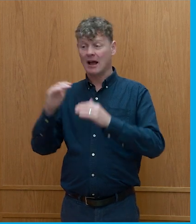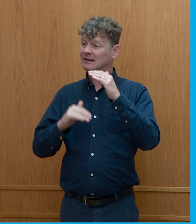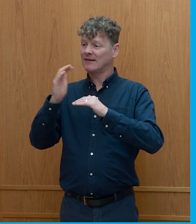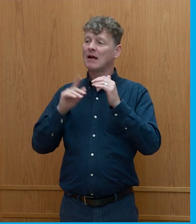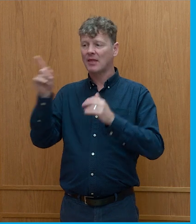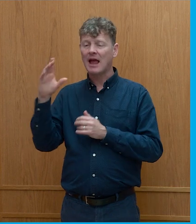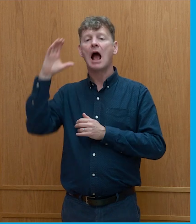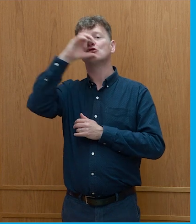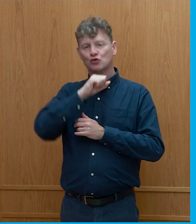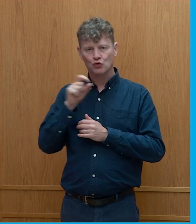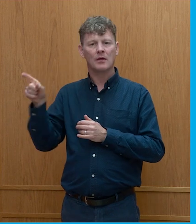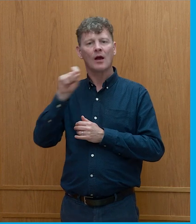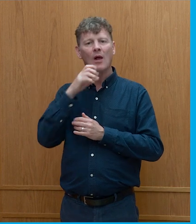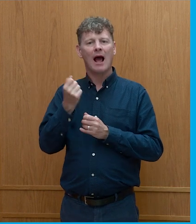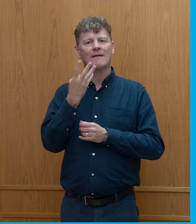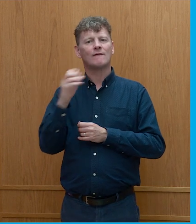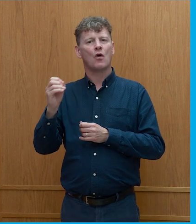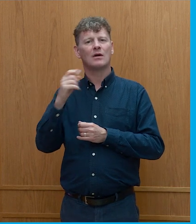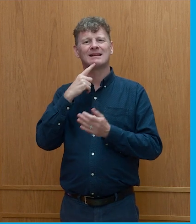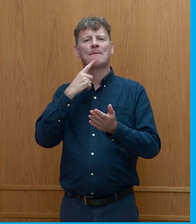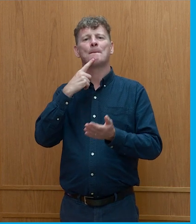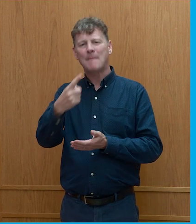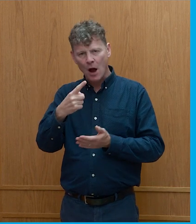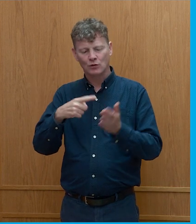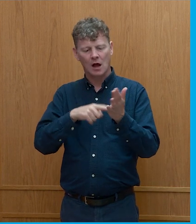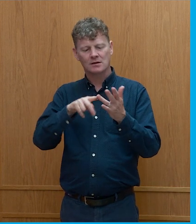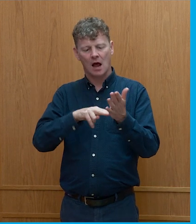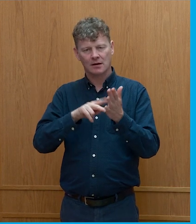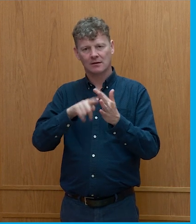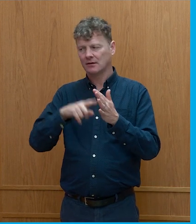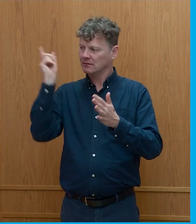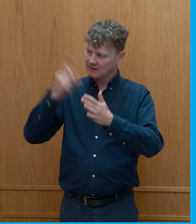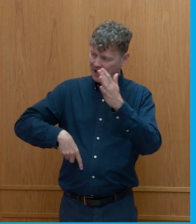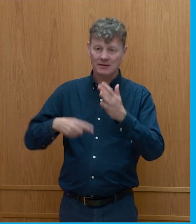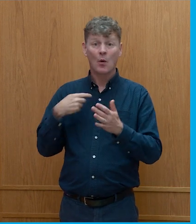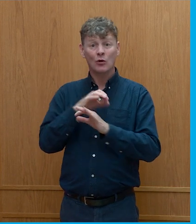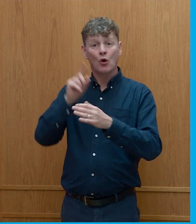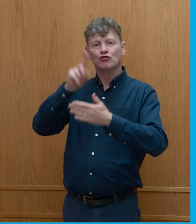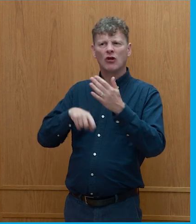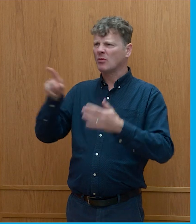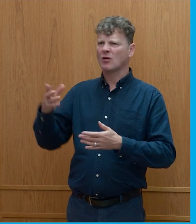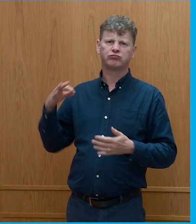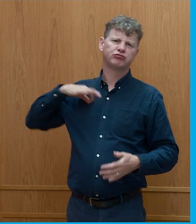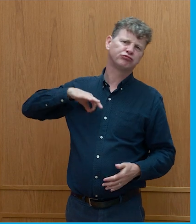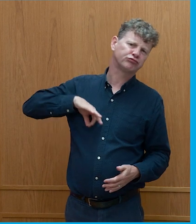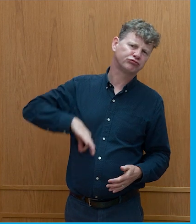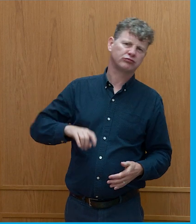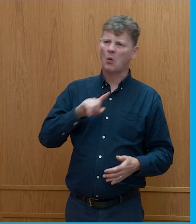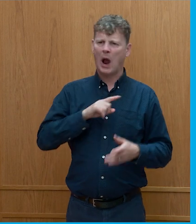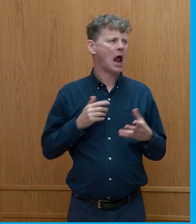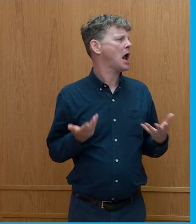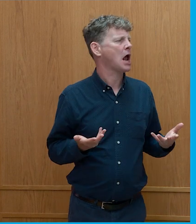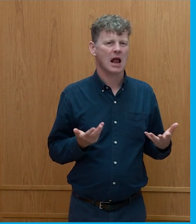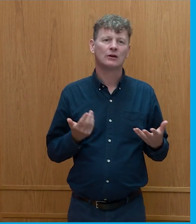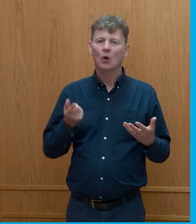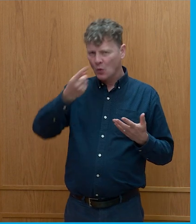that they will have at least a 40 pound a ton carbon tax but we're not charging them and then we wonder why they're making lots of money and we're not got any money to do anything else so